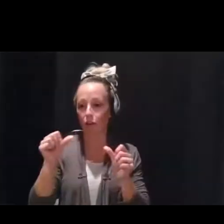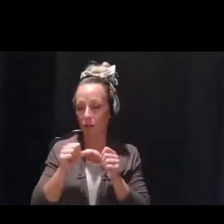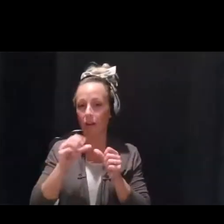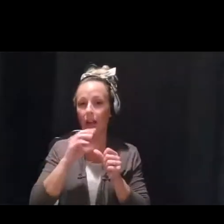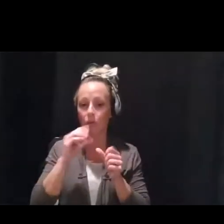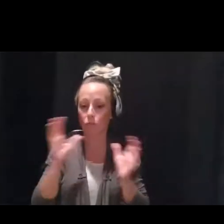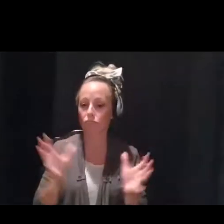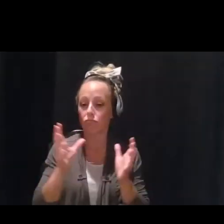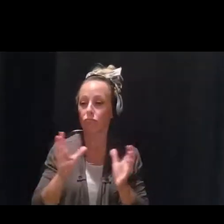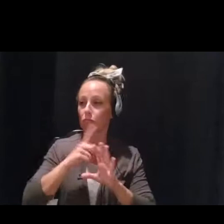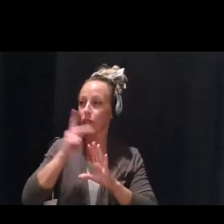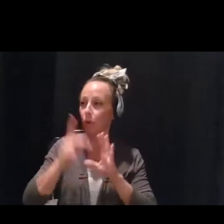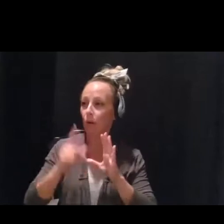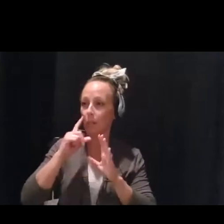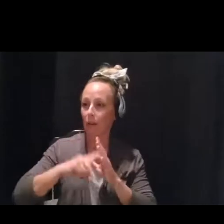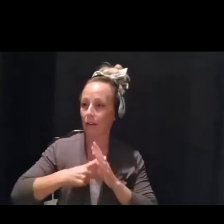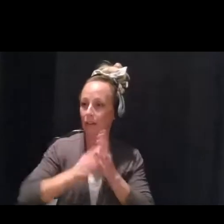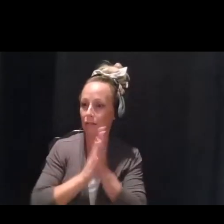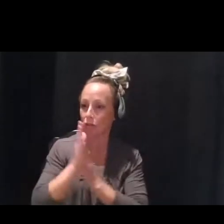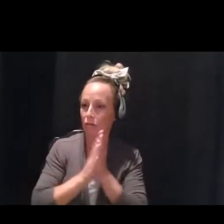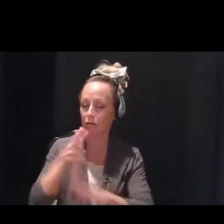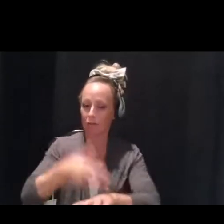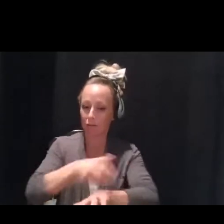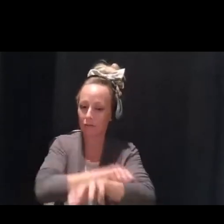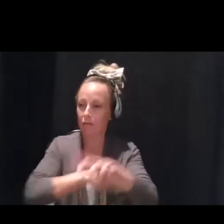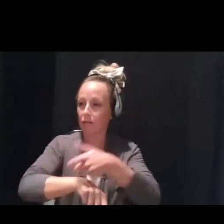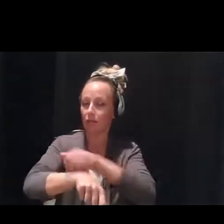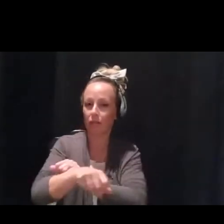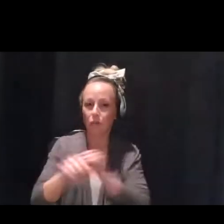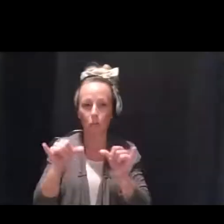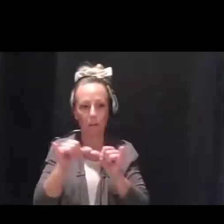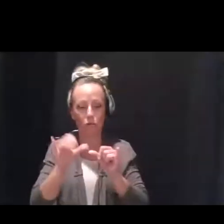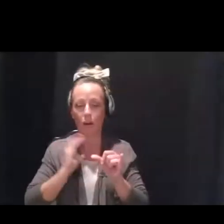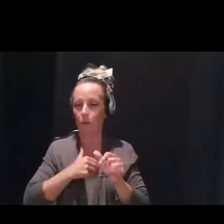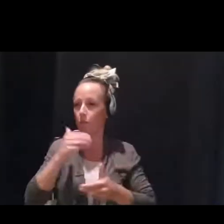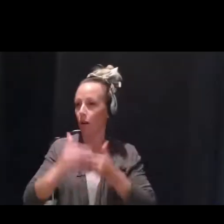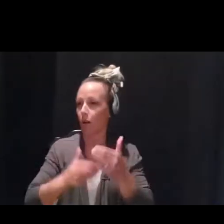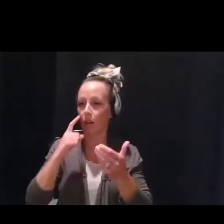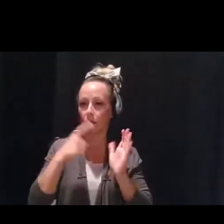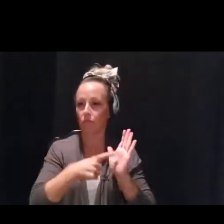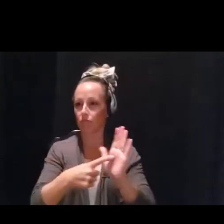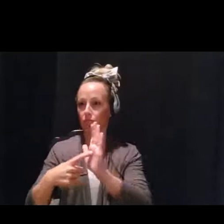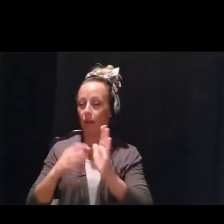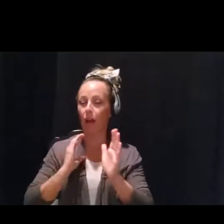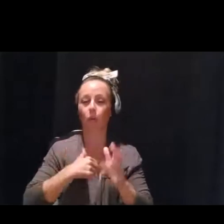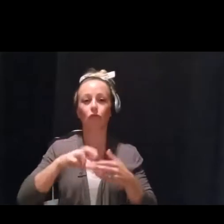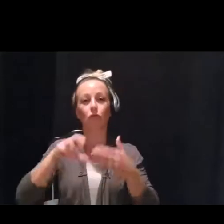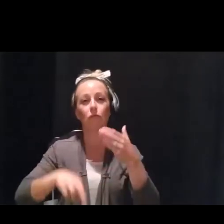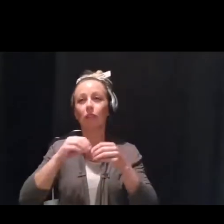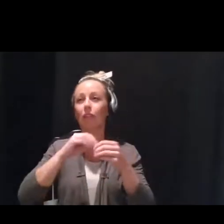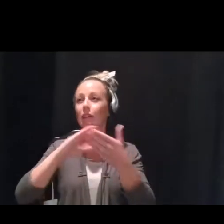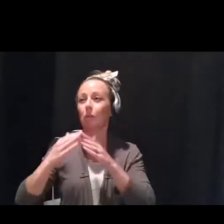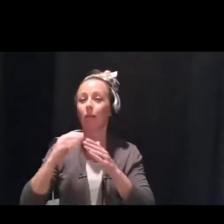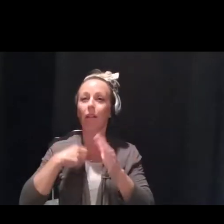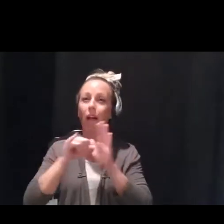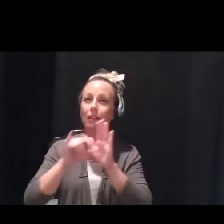programming and initiatives, to measure our progress and showcase our results in the community, and to identify and pursue